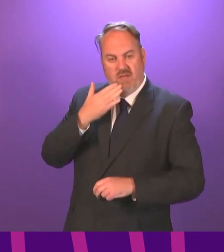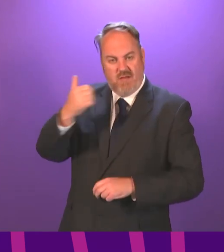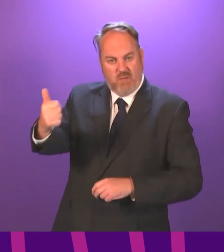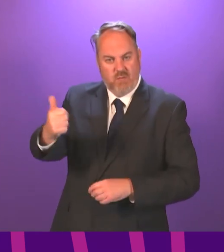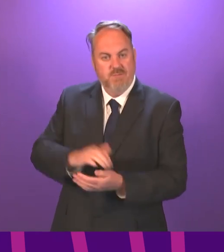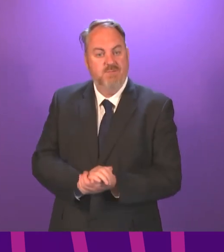The next next item is...